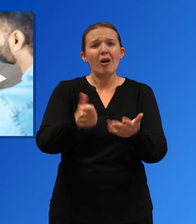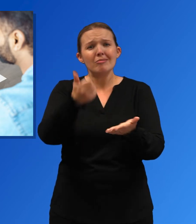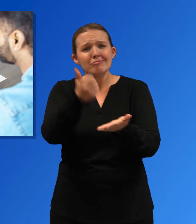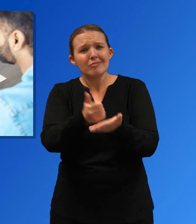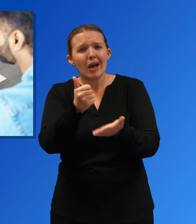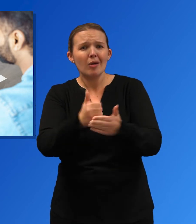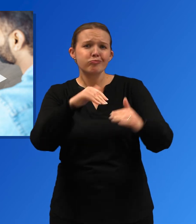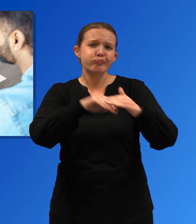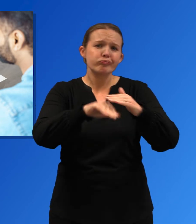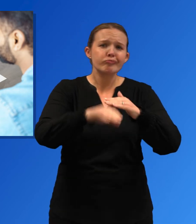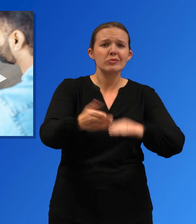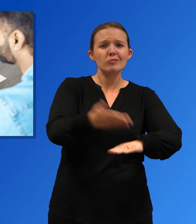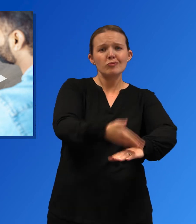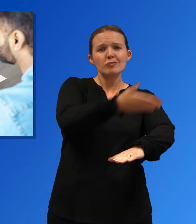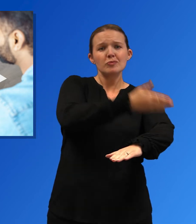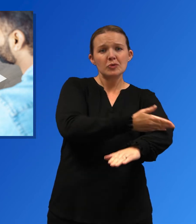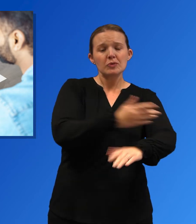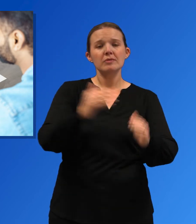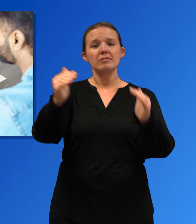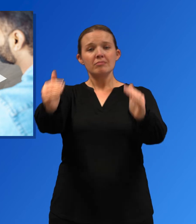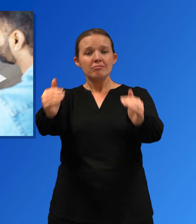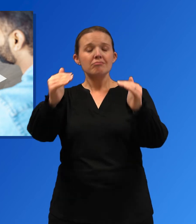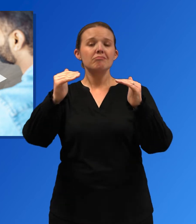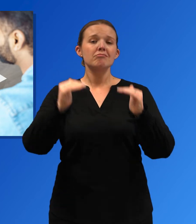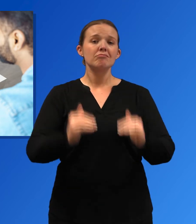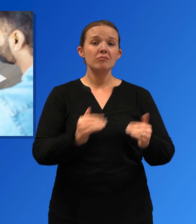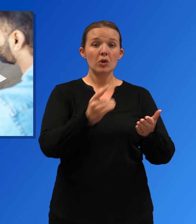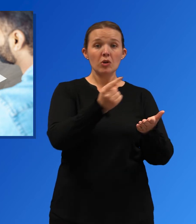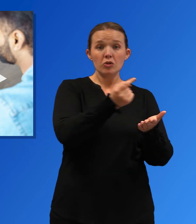and reducing barriers to proven treatment and care.